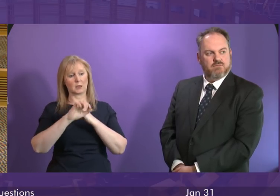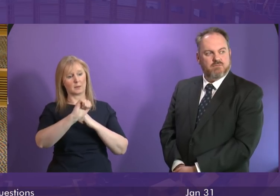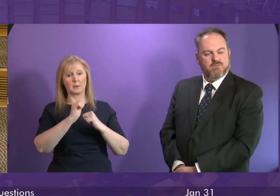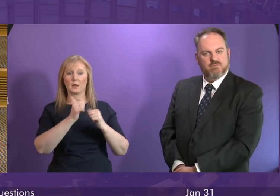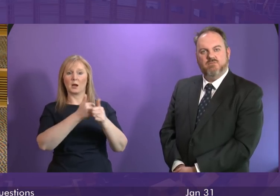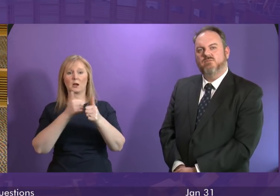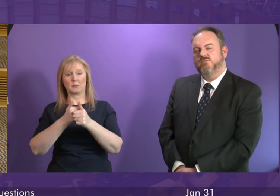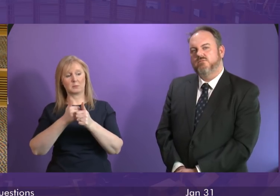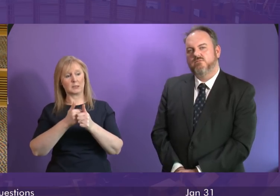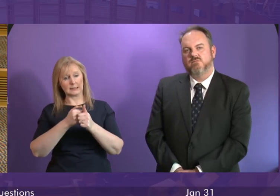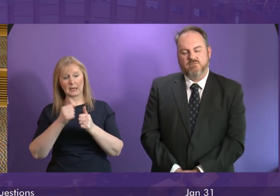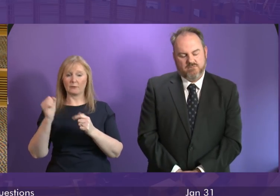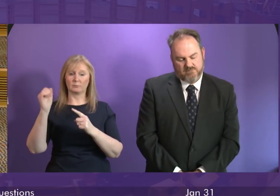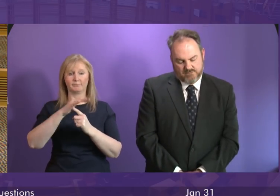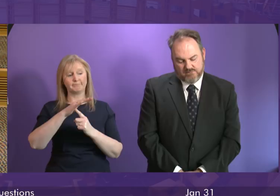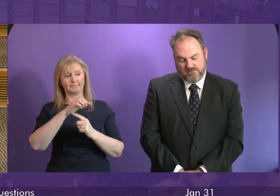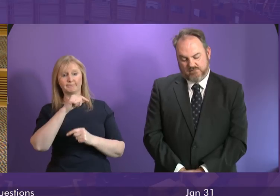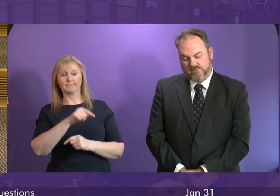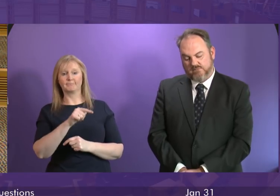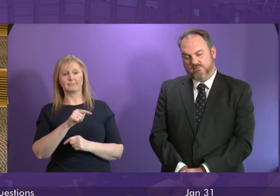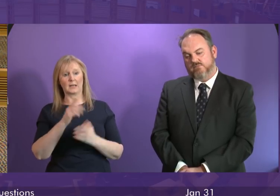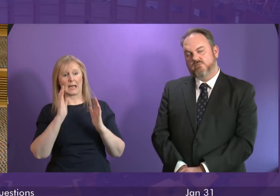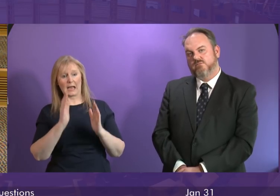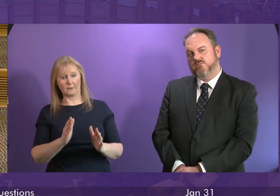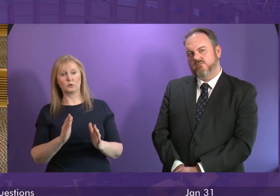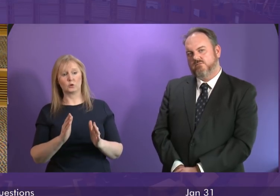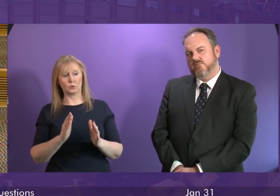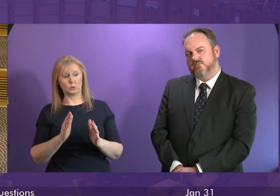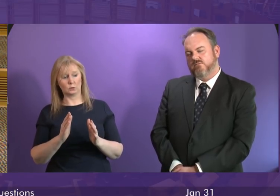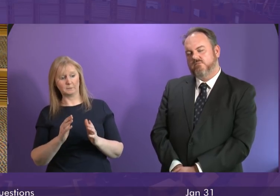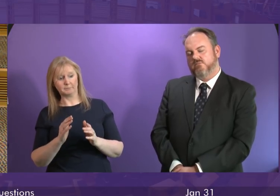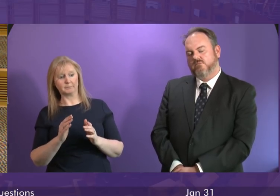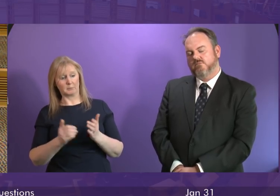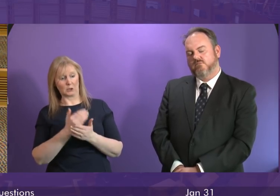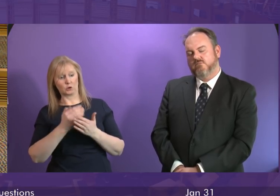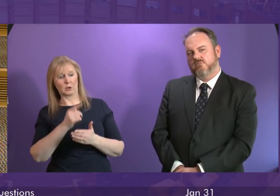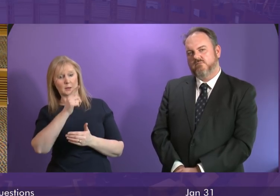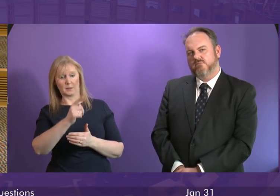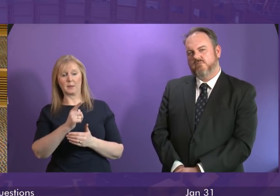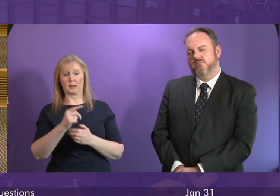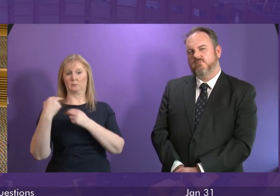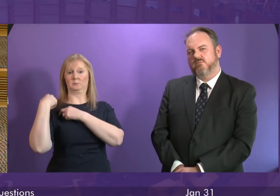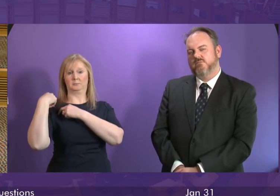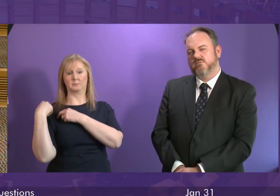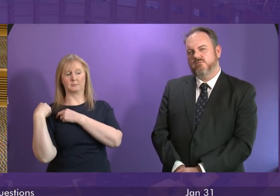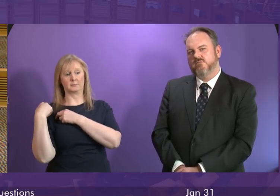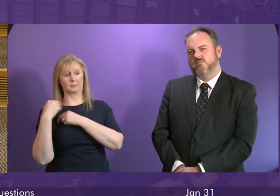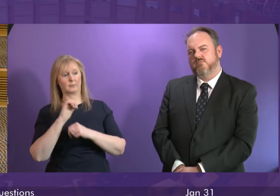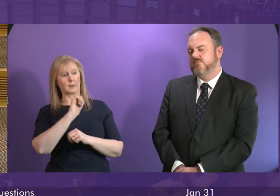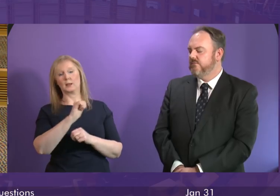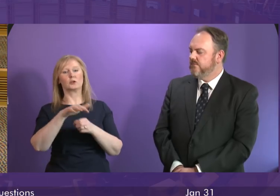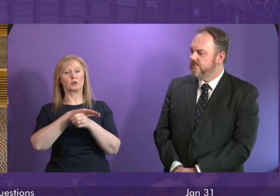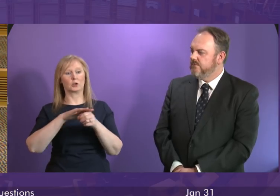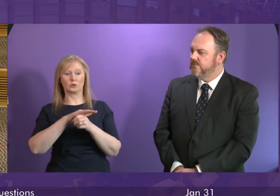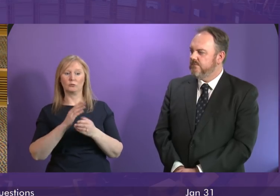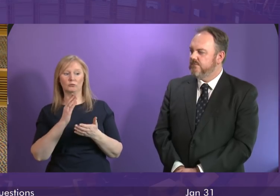key responsibility here and I agree it is vital that they are properly held to account they're in a very powerful and privileged position and